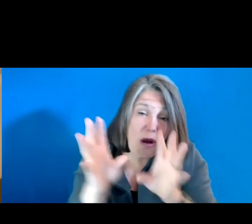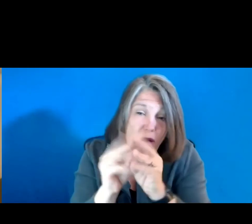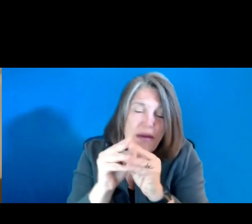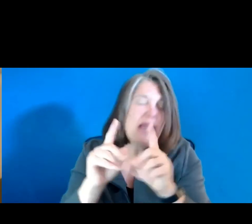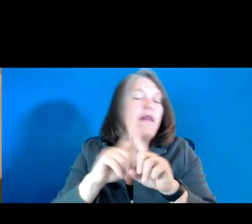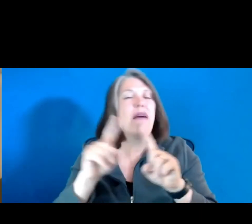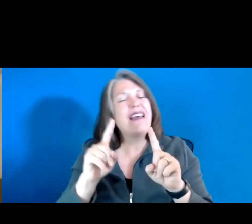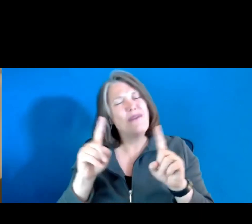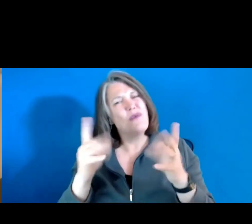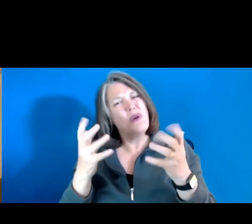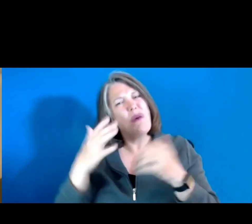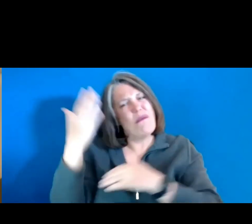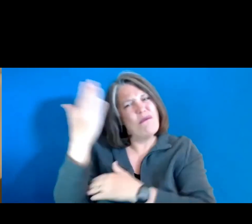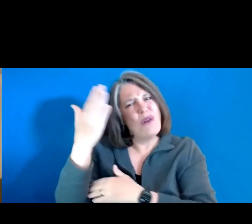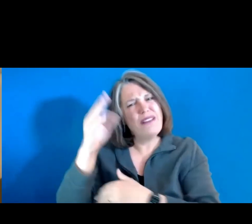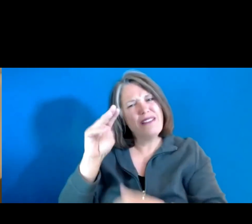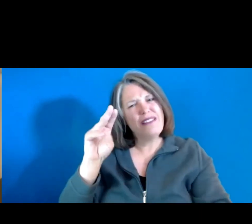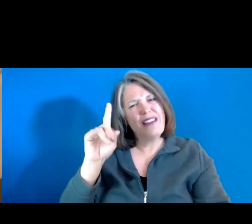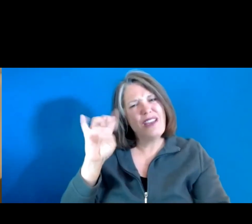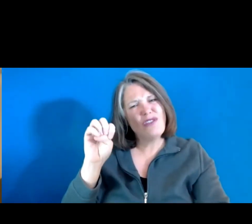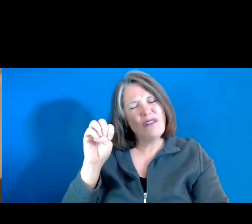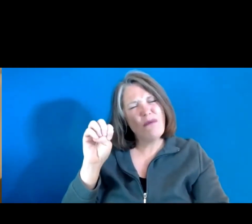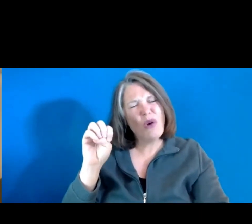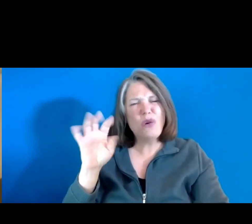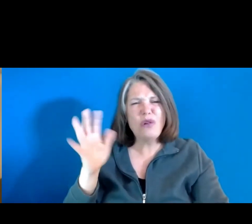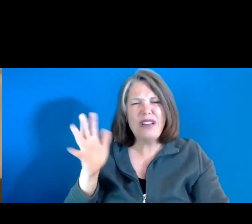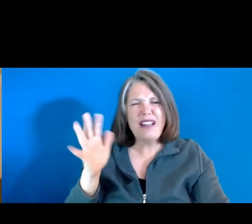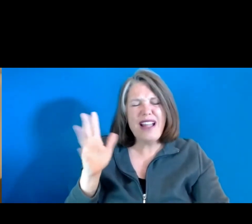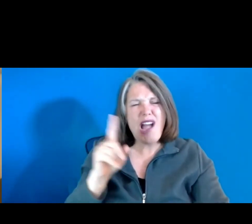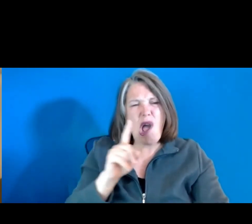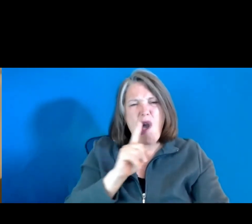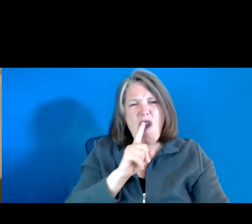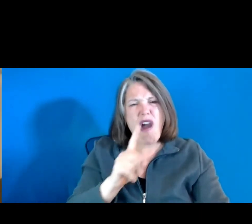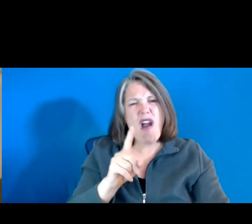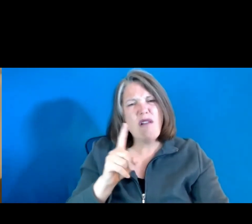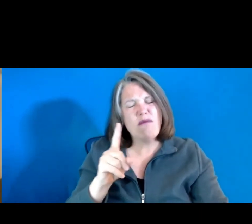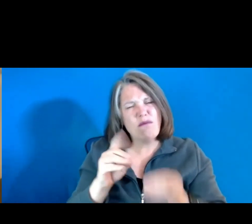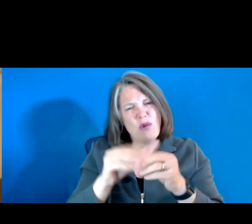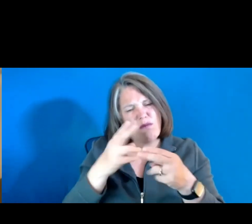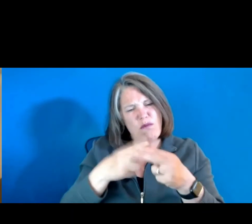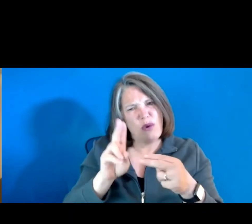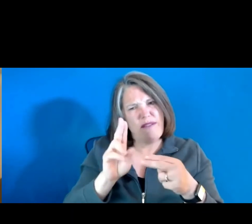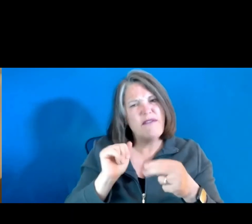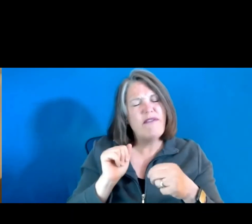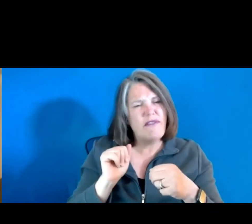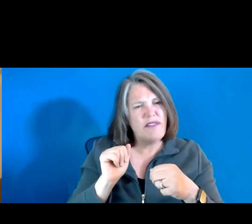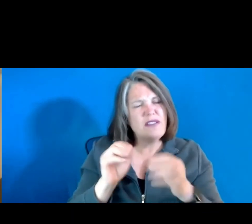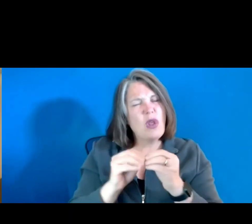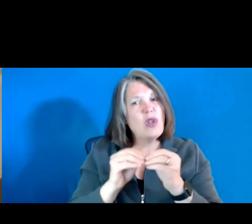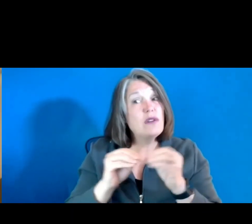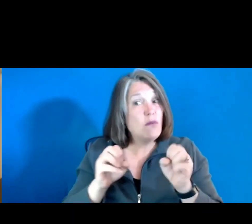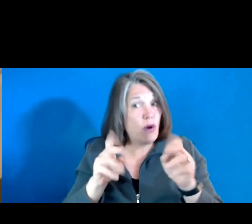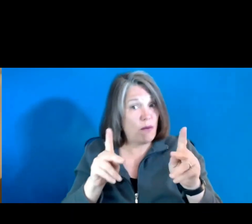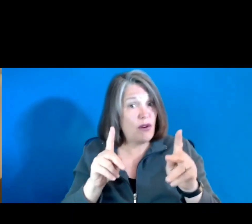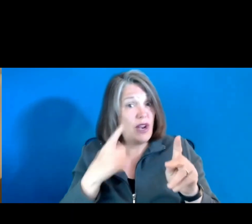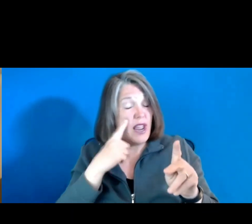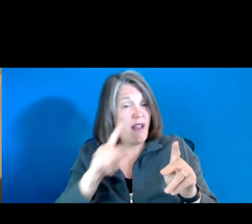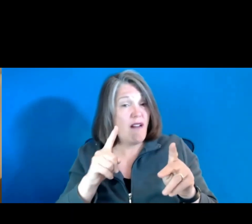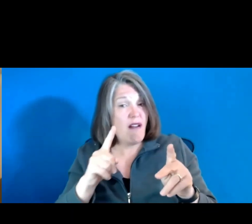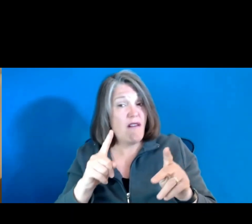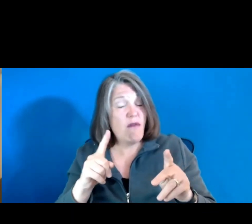presentation modes are somewhat briefer, so that there is more opportunity for